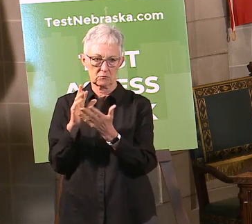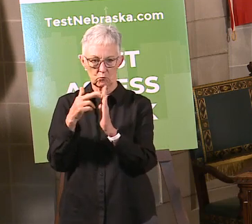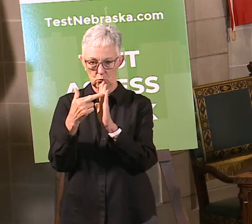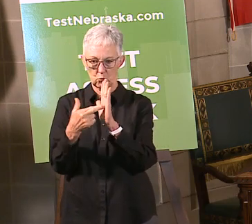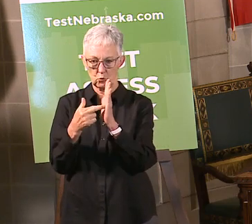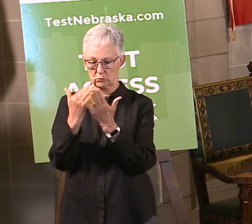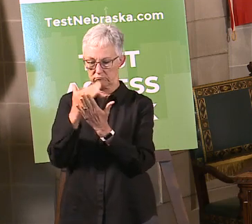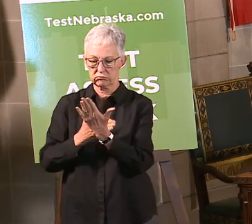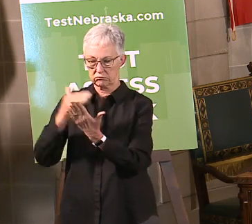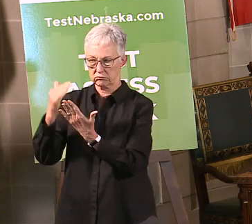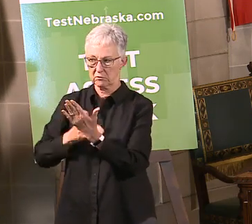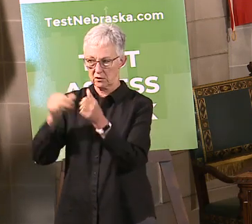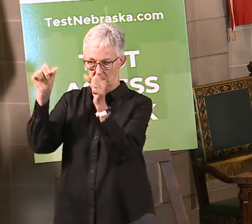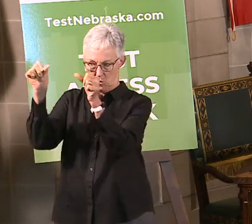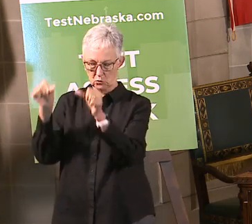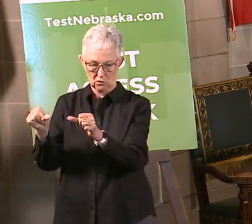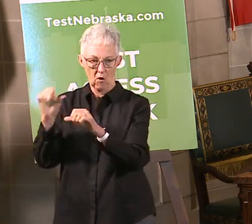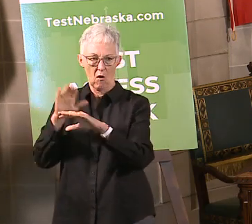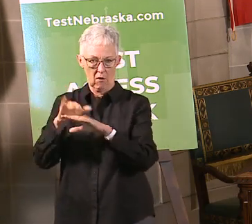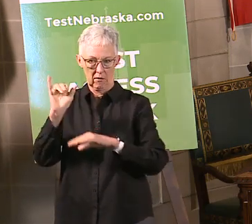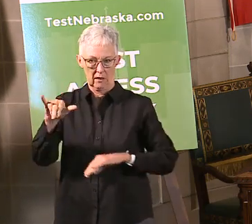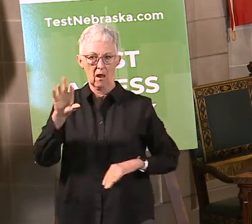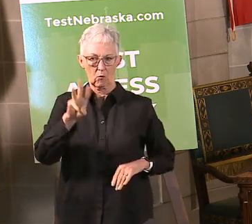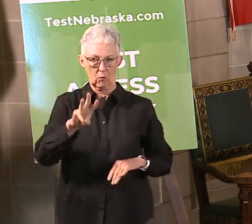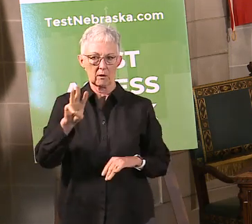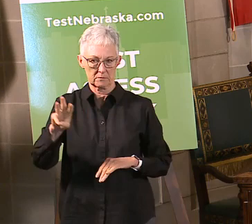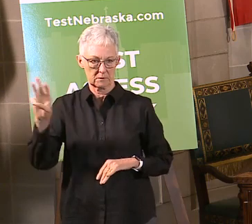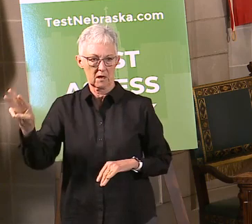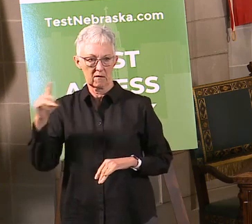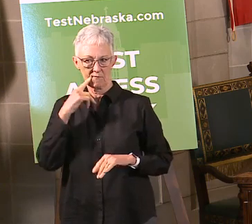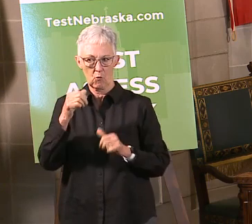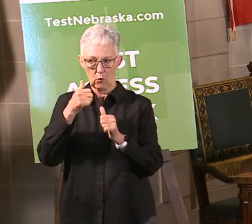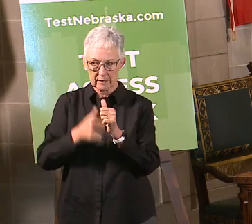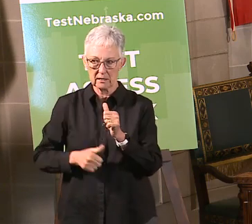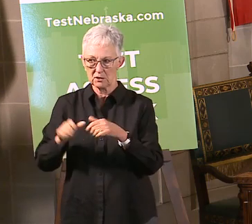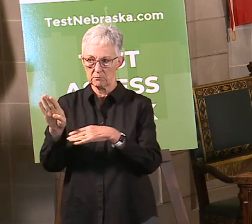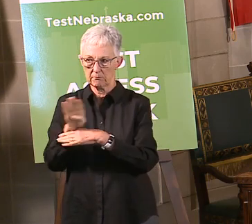documents. Those are now posted out there on our website as of today.